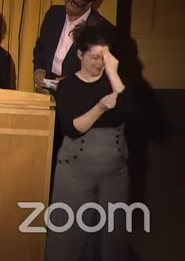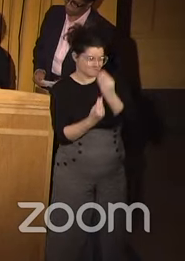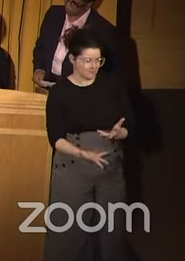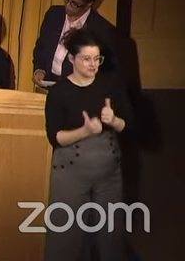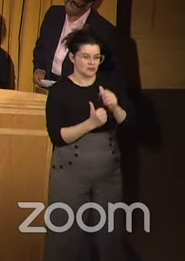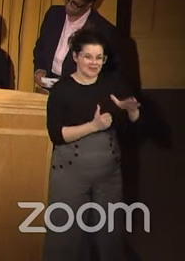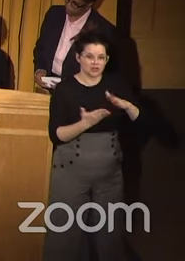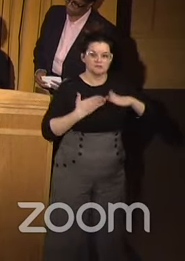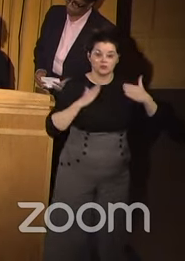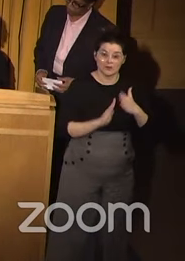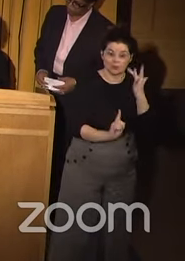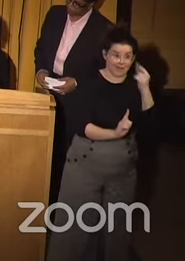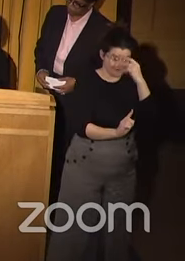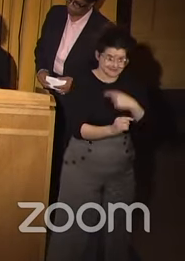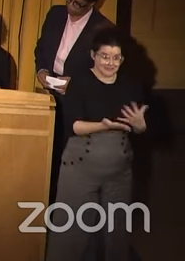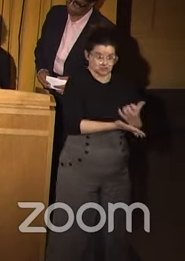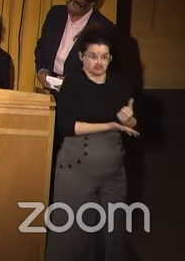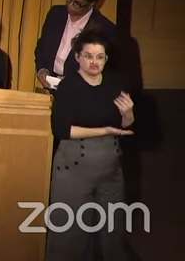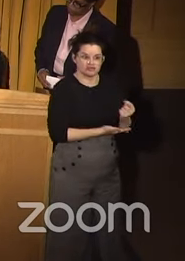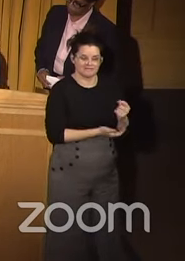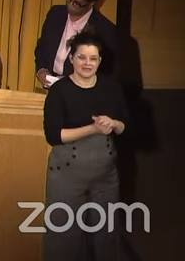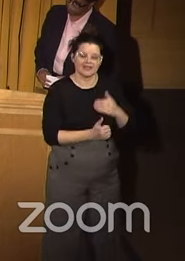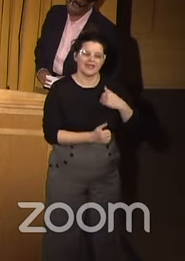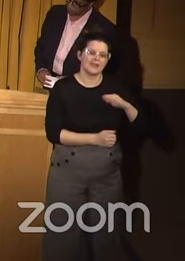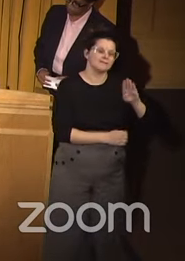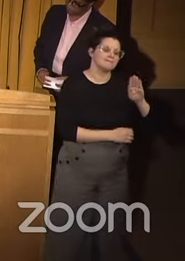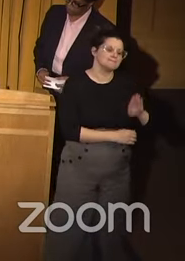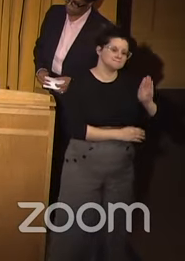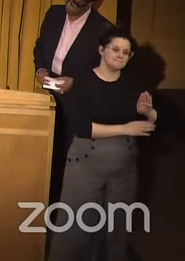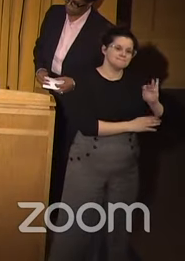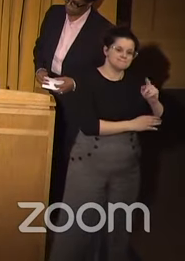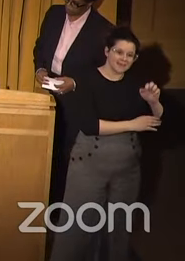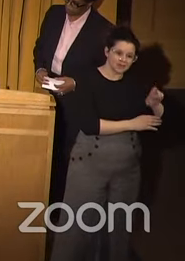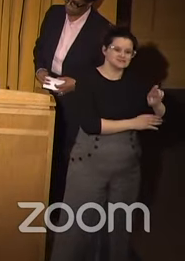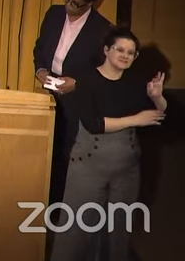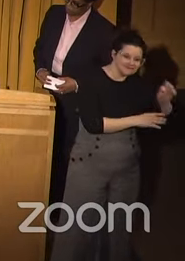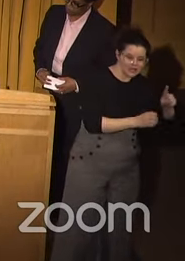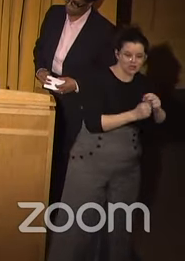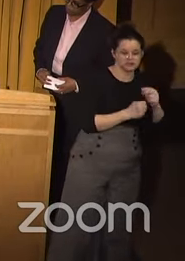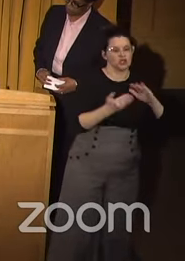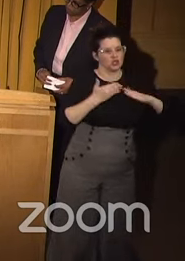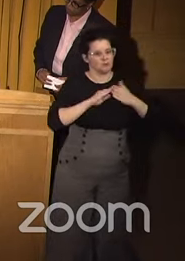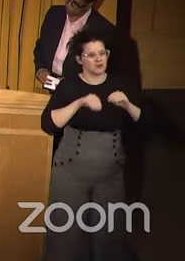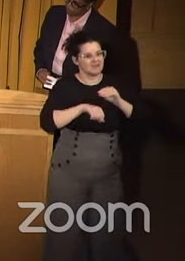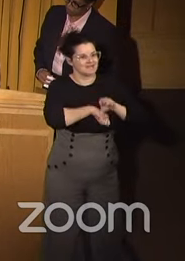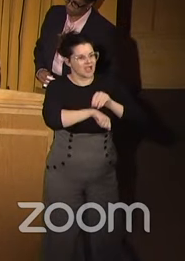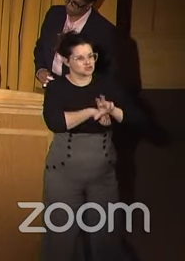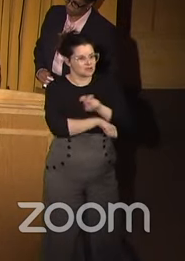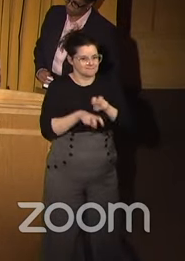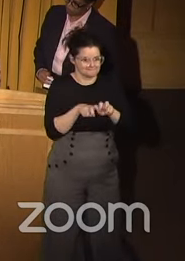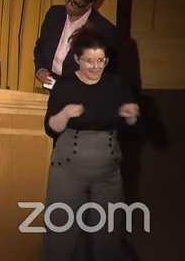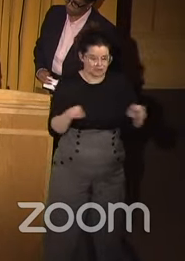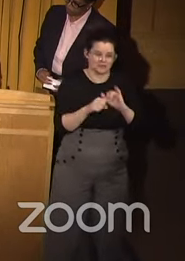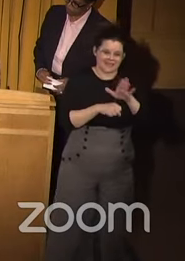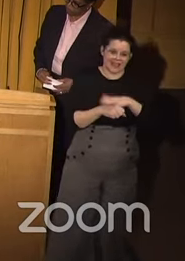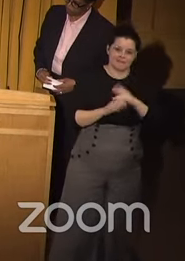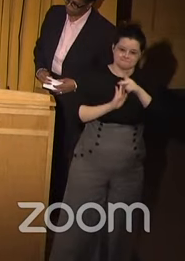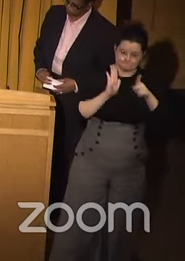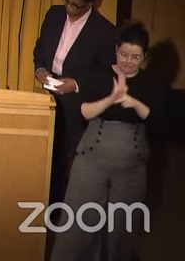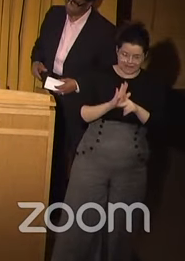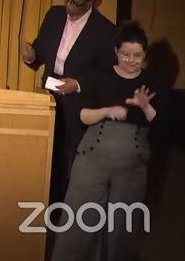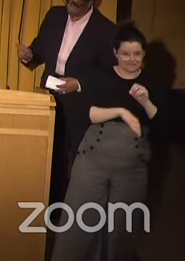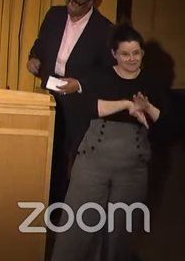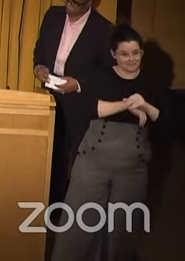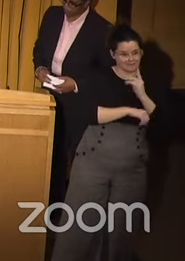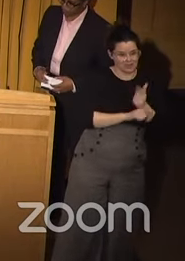with that community because they deserve it. In Bakersfield, we have a community advisory panel. That's the group that weighs in on policy. I'm